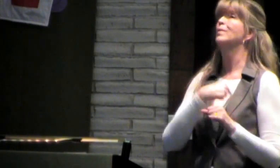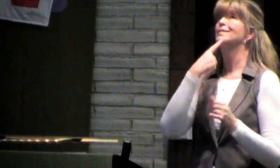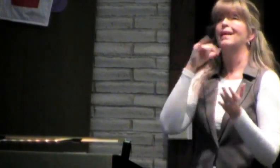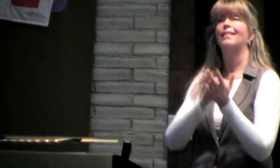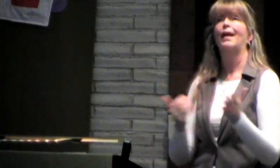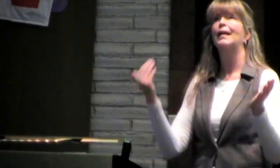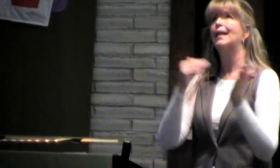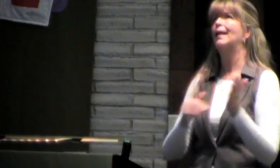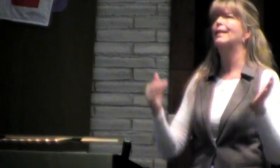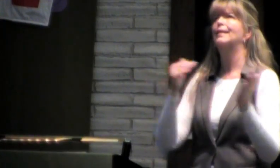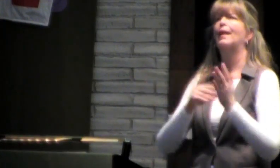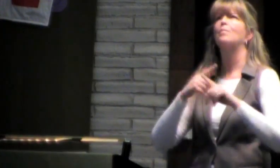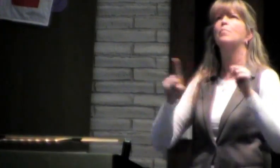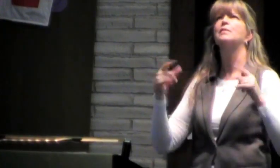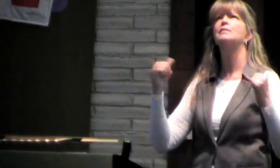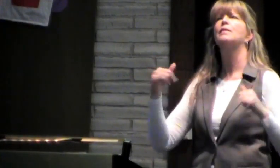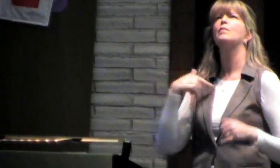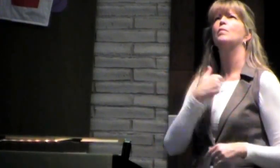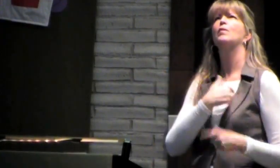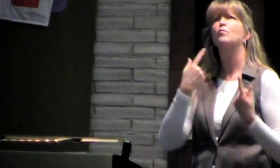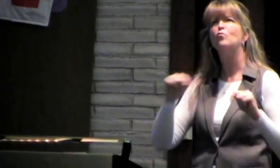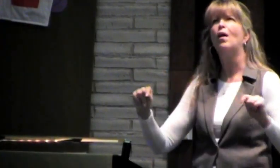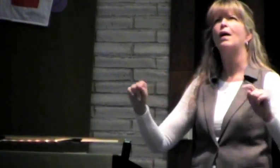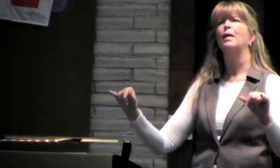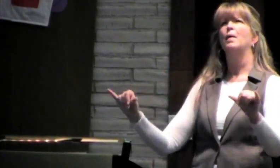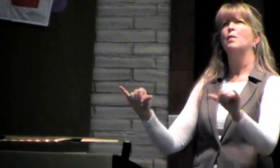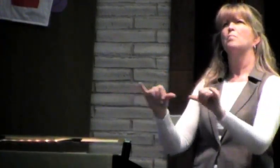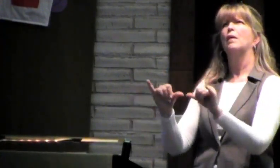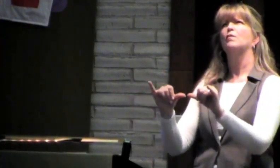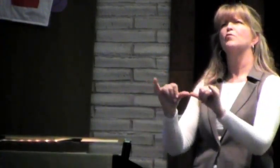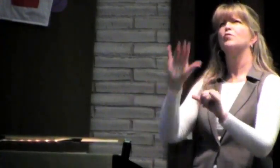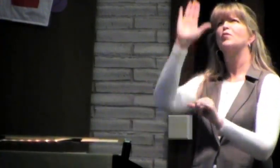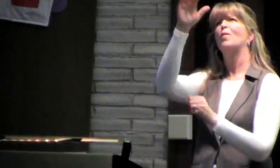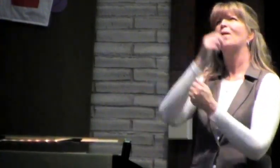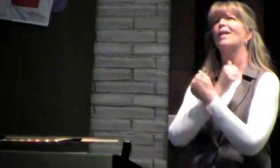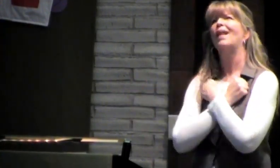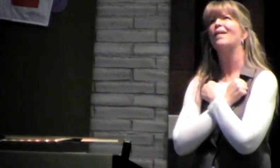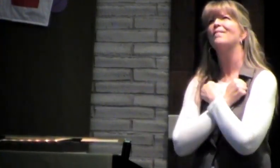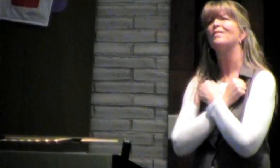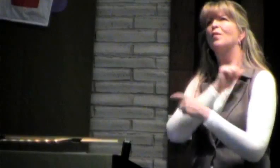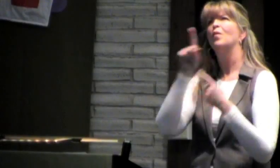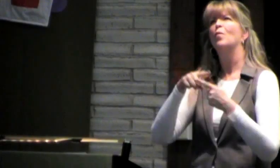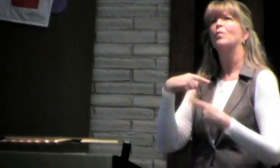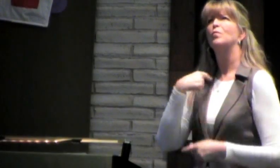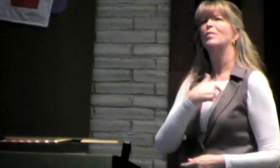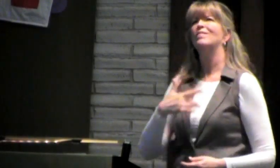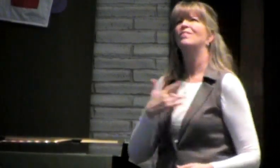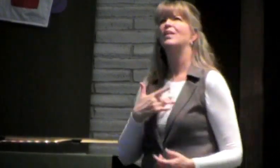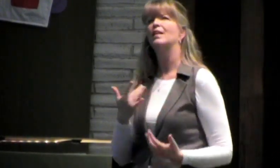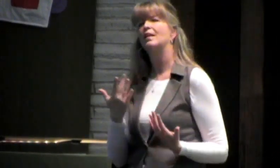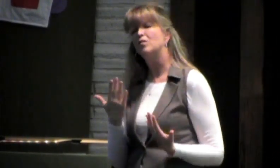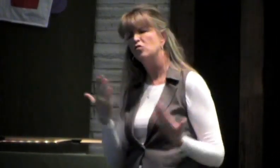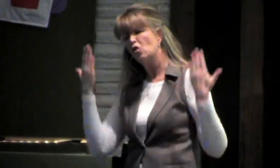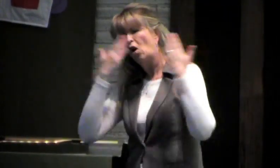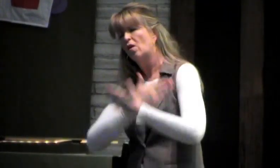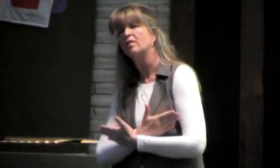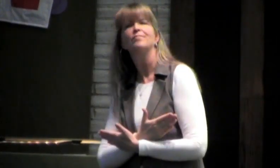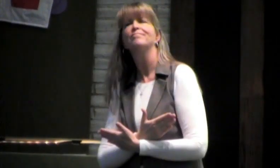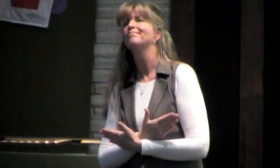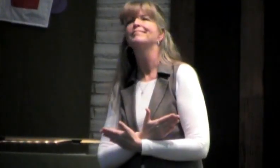can't measure this love and we can't even comprehend it. But when we feel